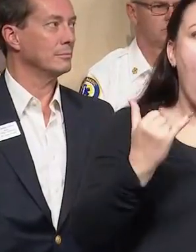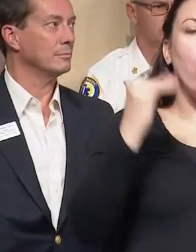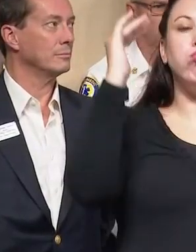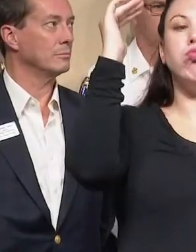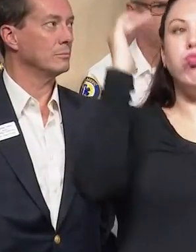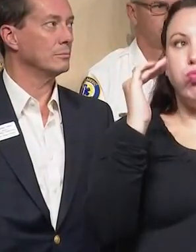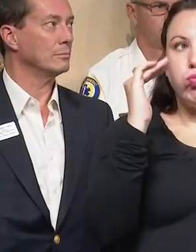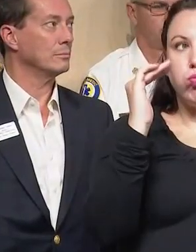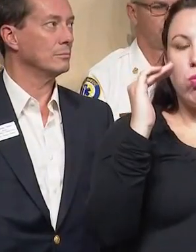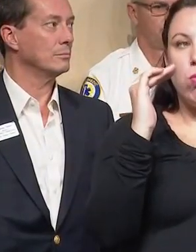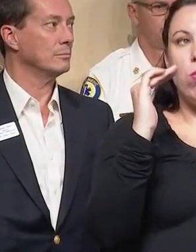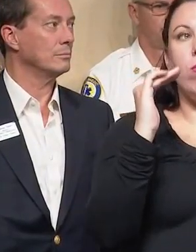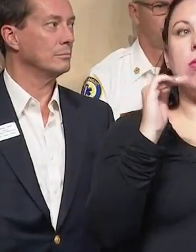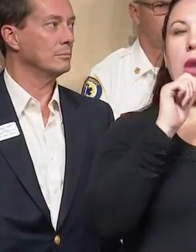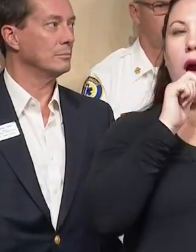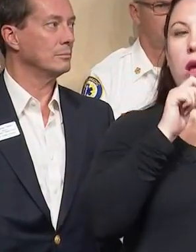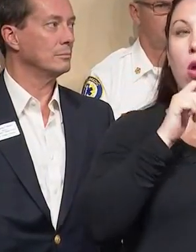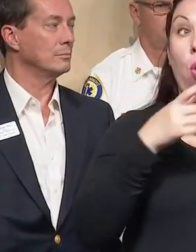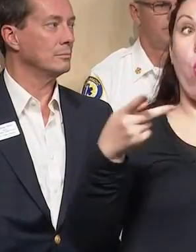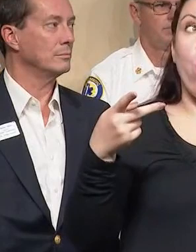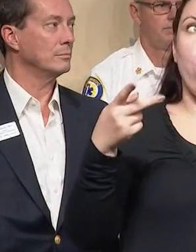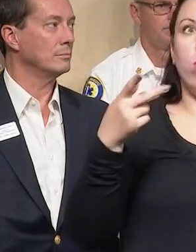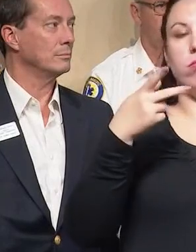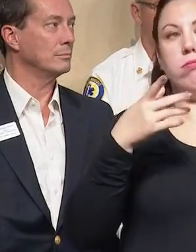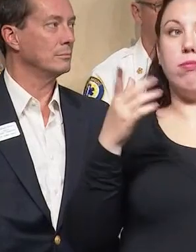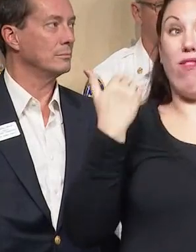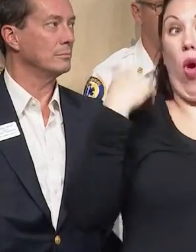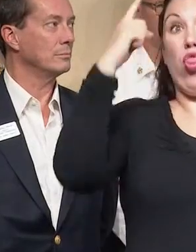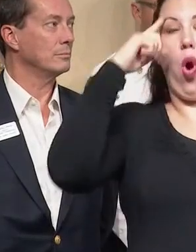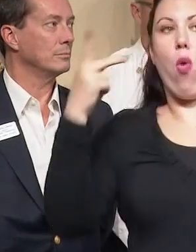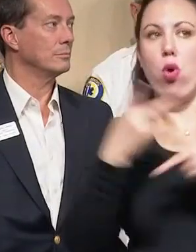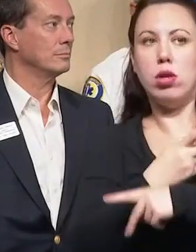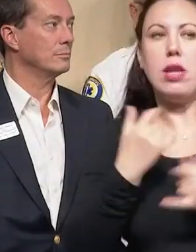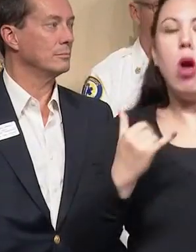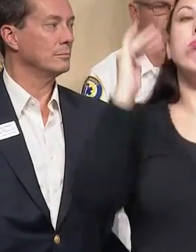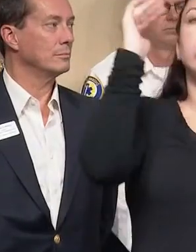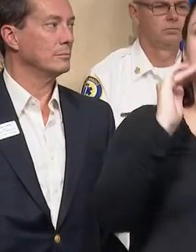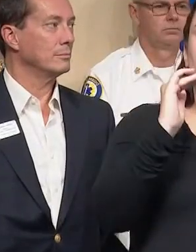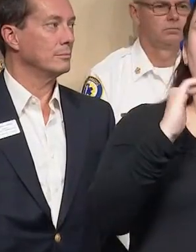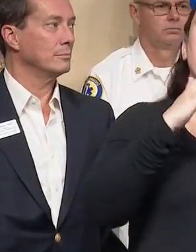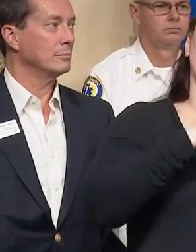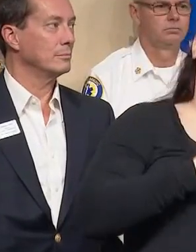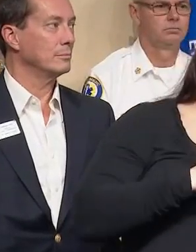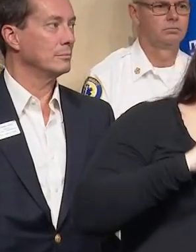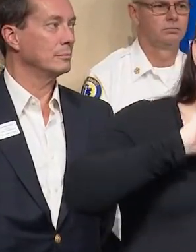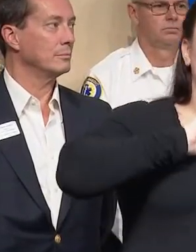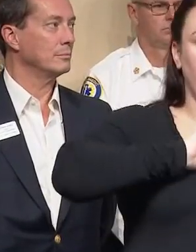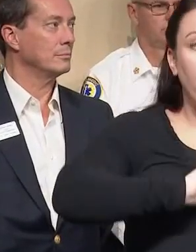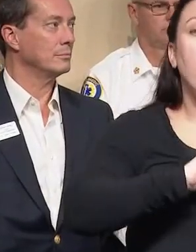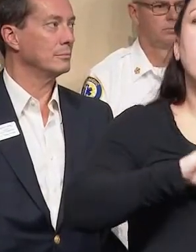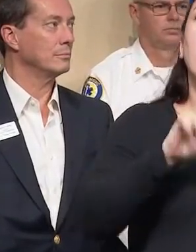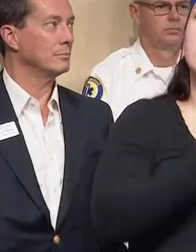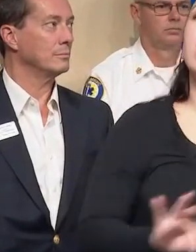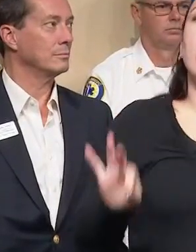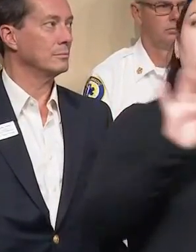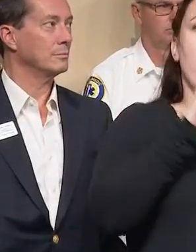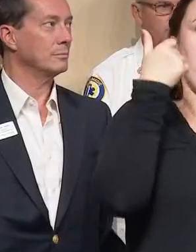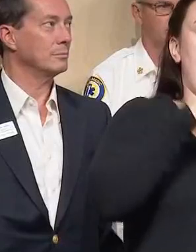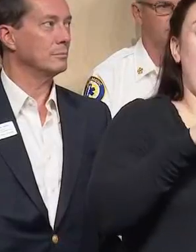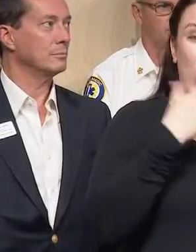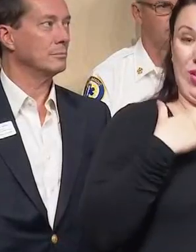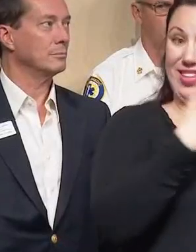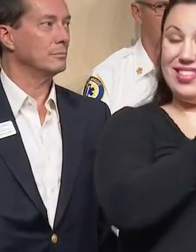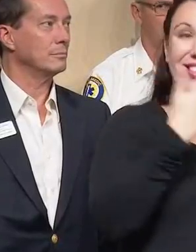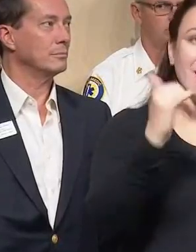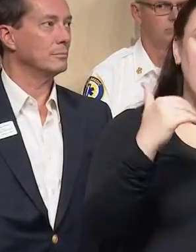originally thought to be. We take great comfort in that. On the other hand it's important remember we are still under